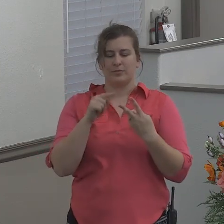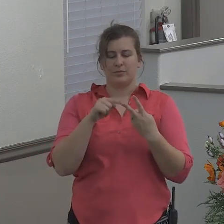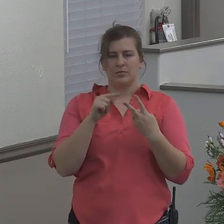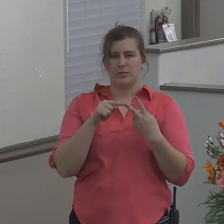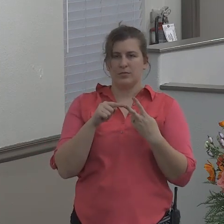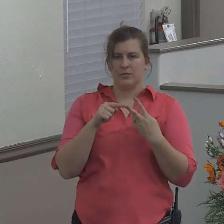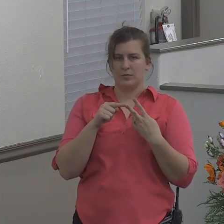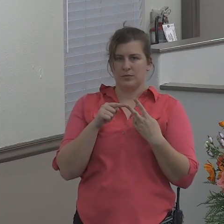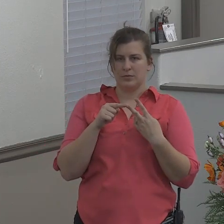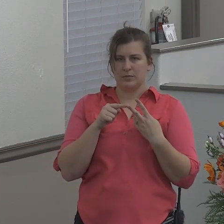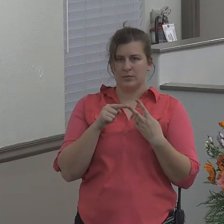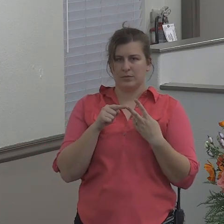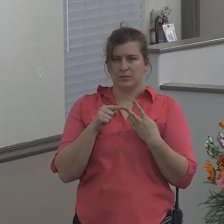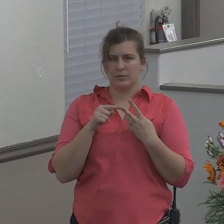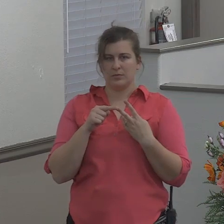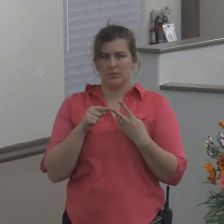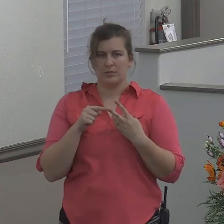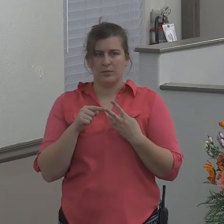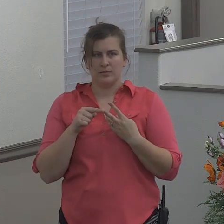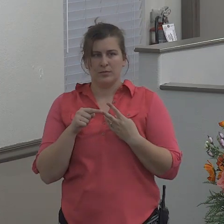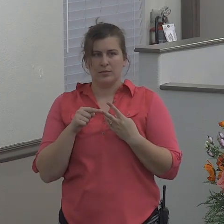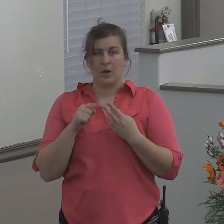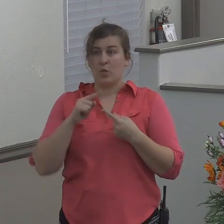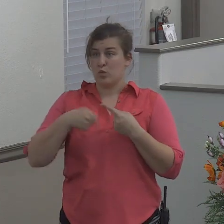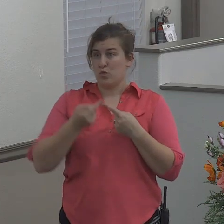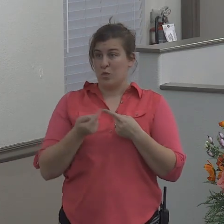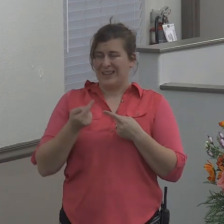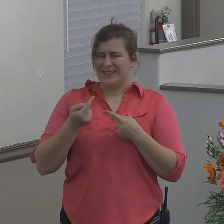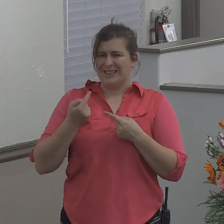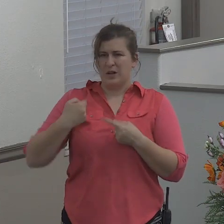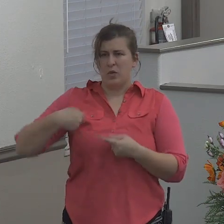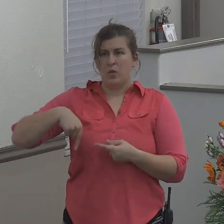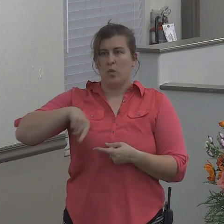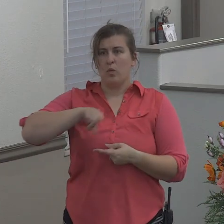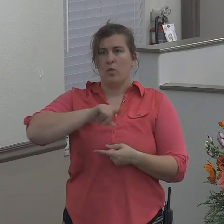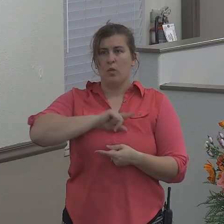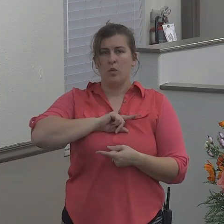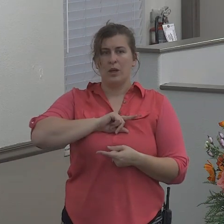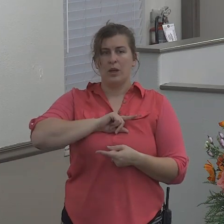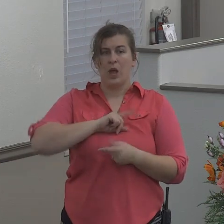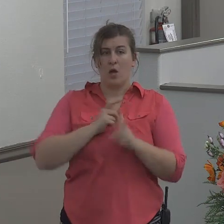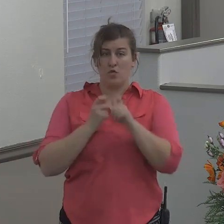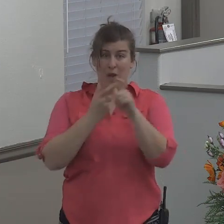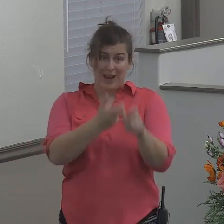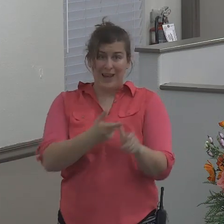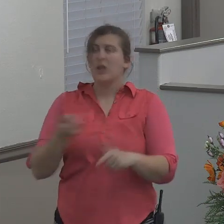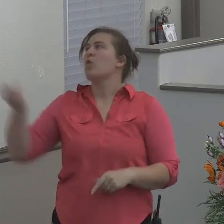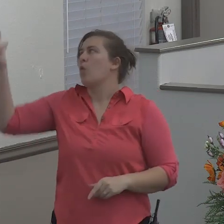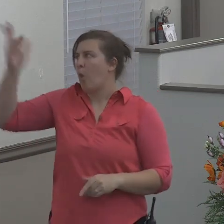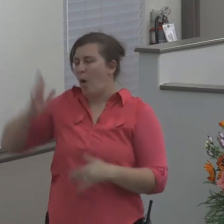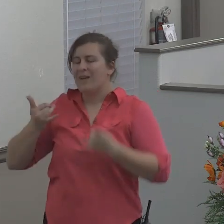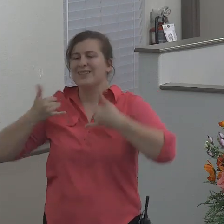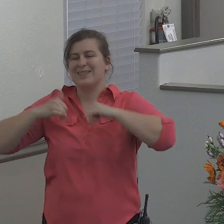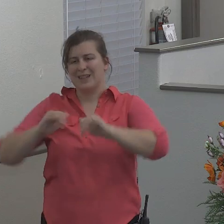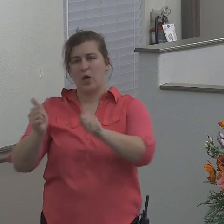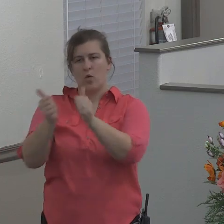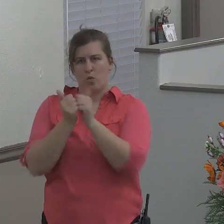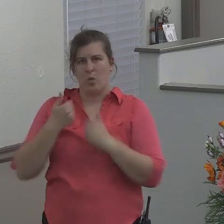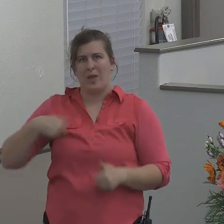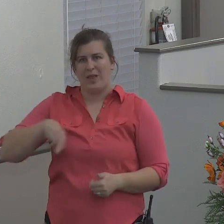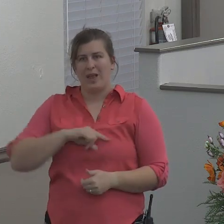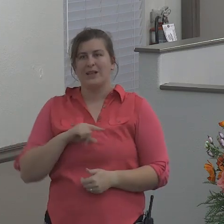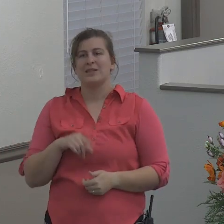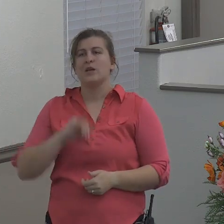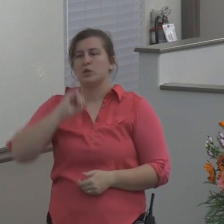Point number two. Even when we're running, God is still there. Turn your Bibles